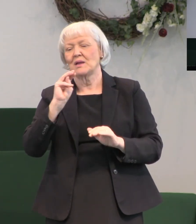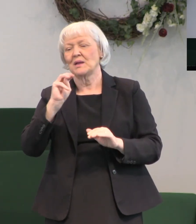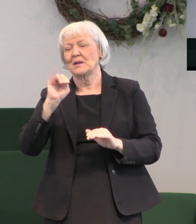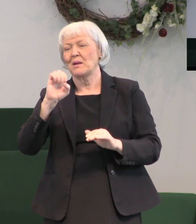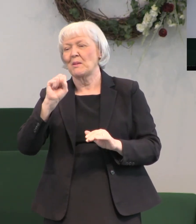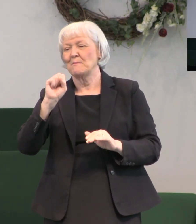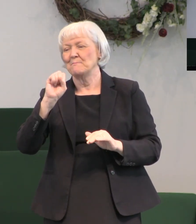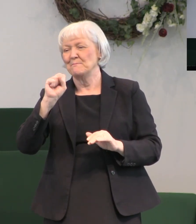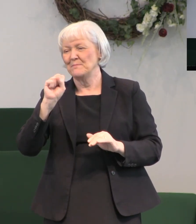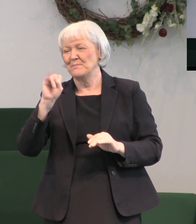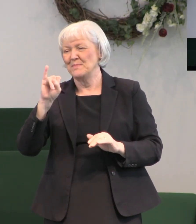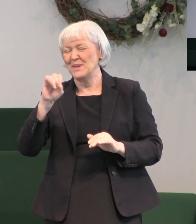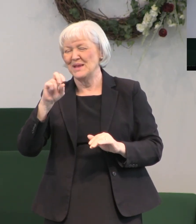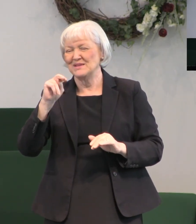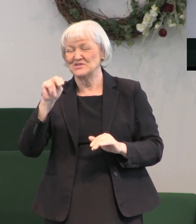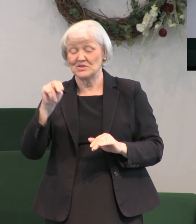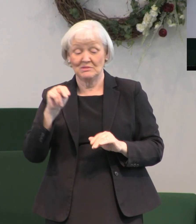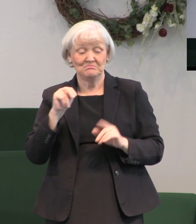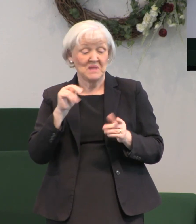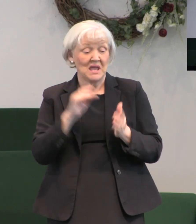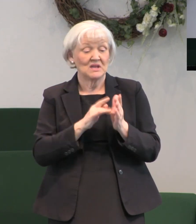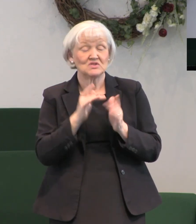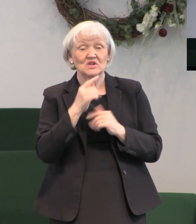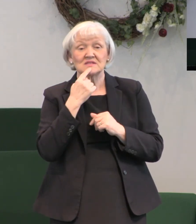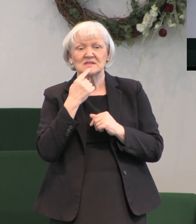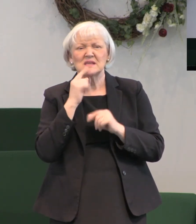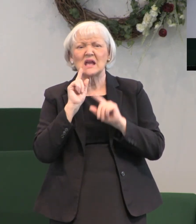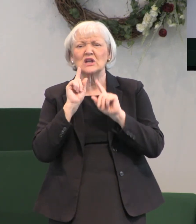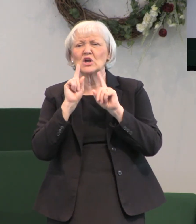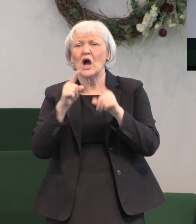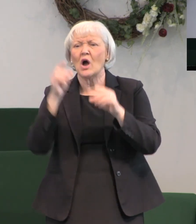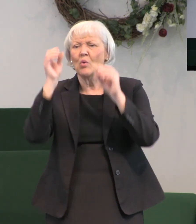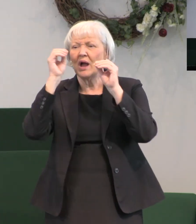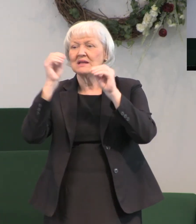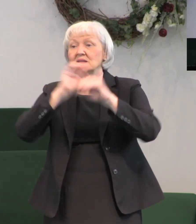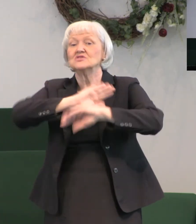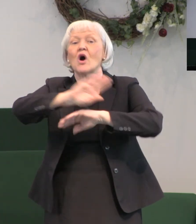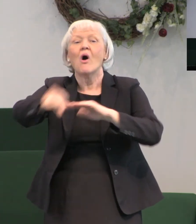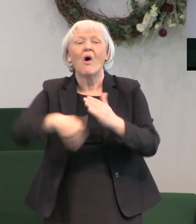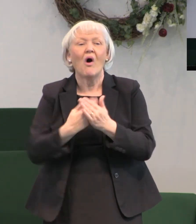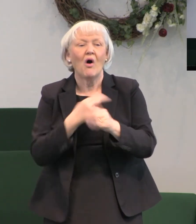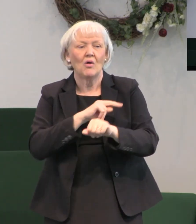therefore and teach all nations he didn't say go teach the Jews